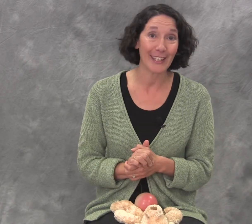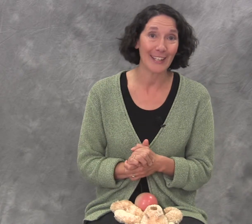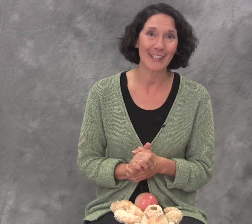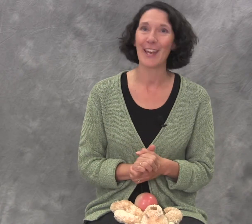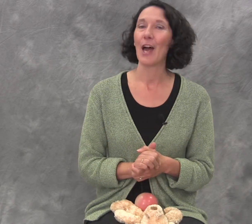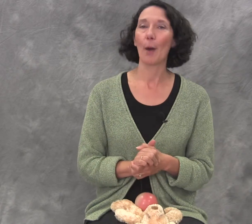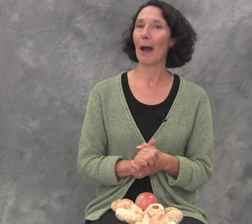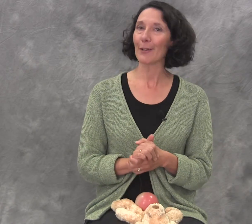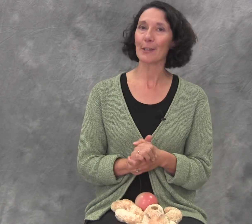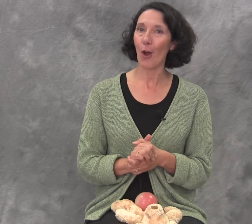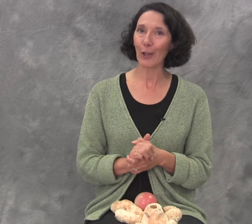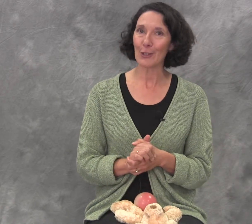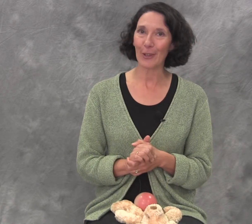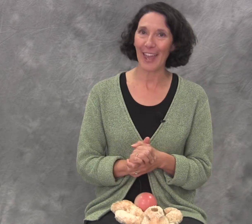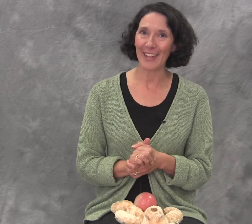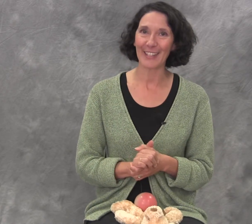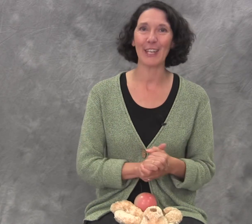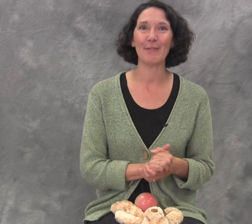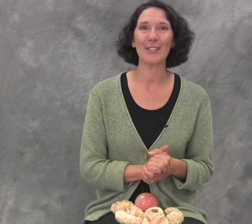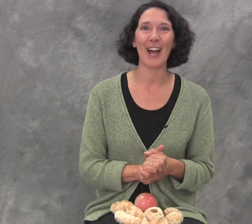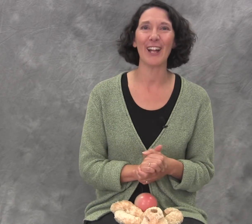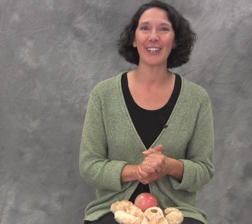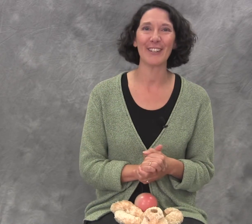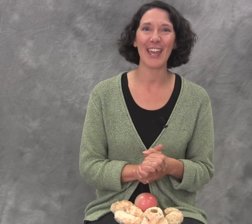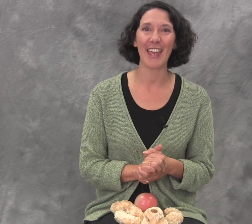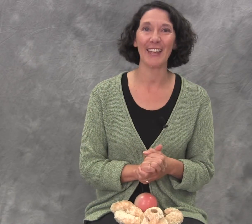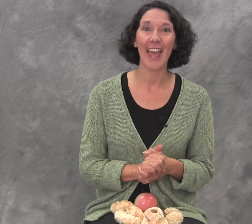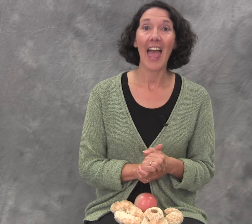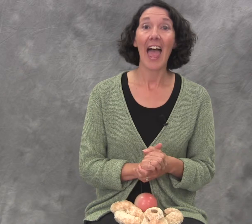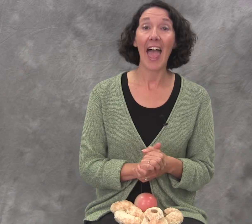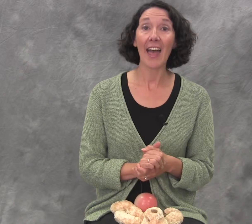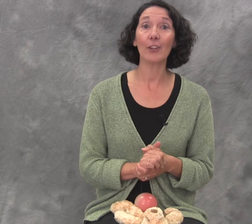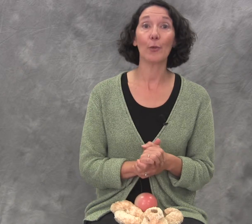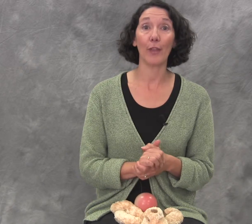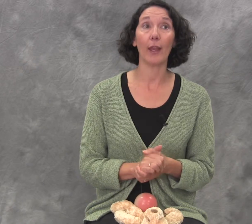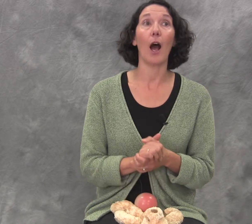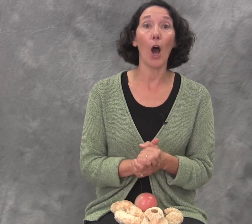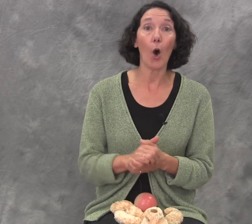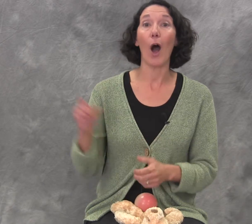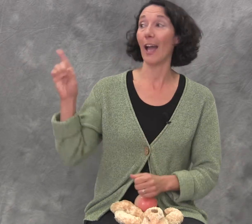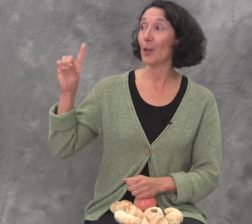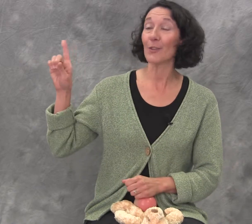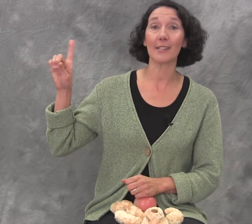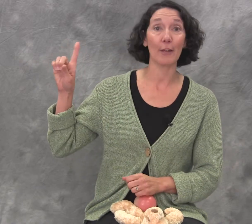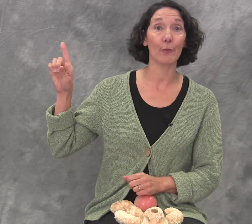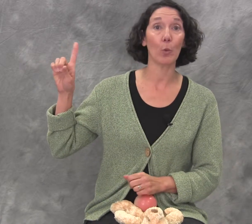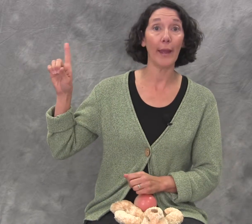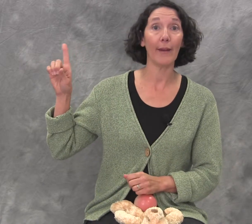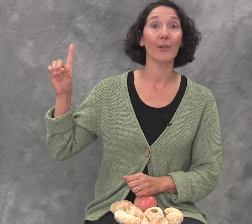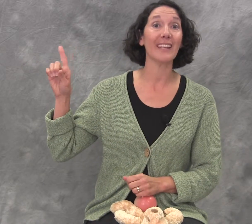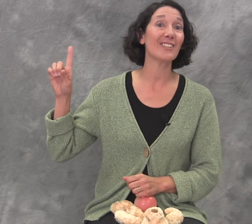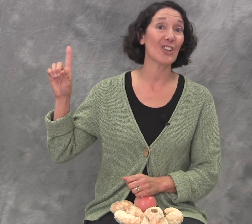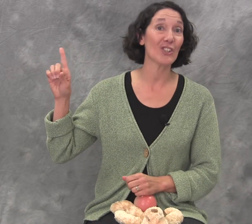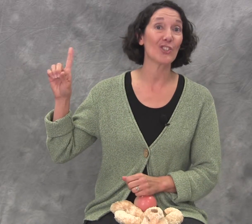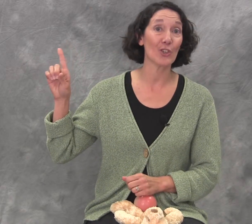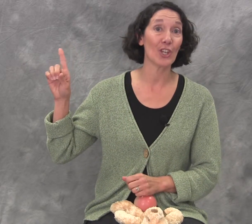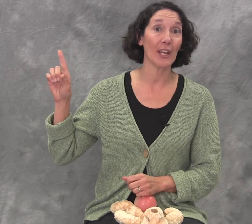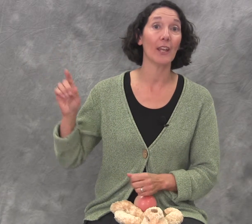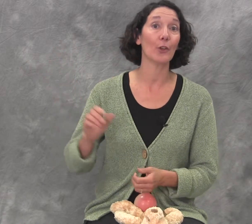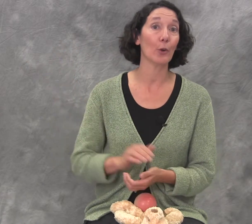keys about as long as you can to keep your child entertained. And you think oh I know the sign for where, let's start searching in